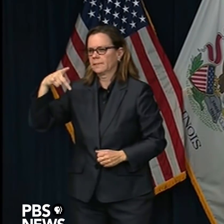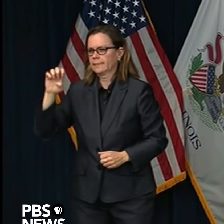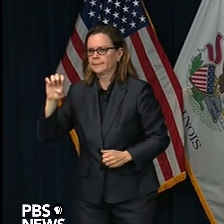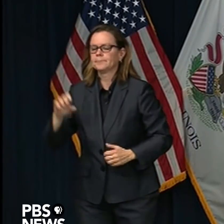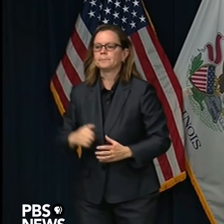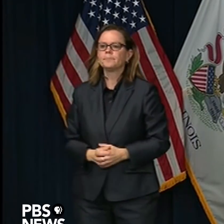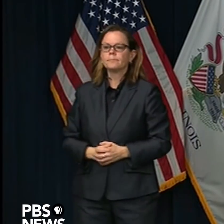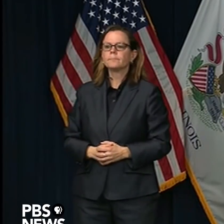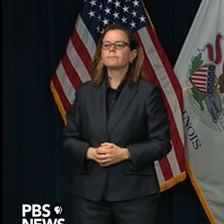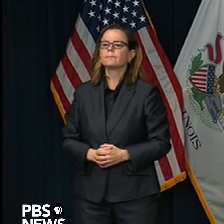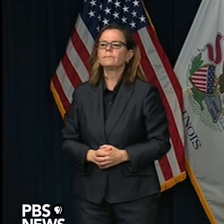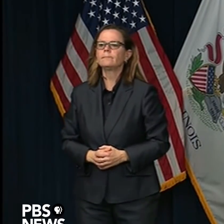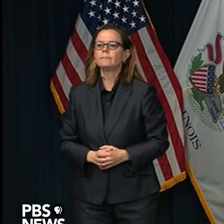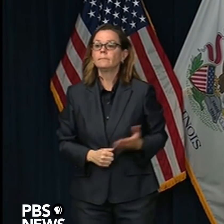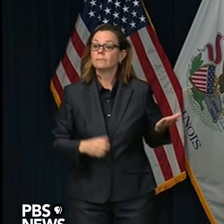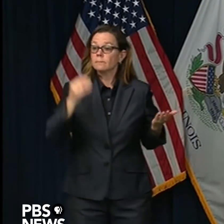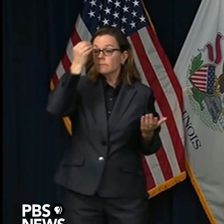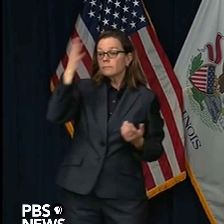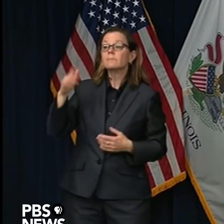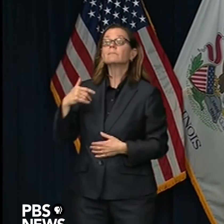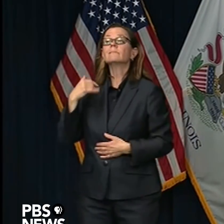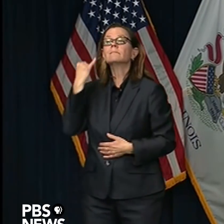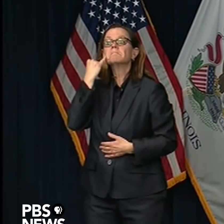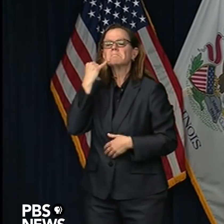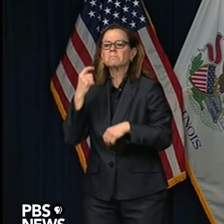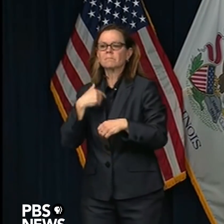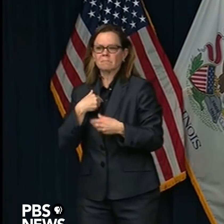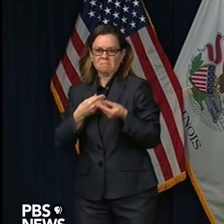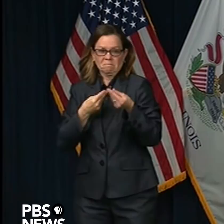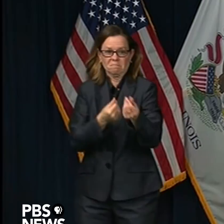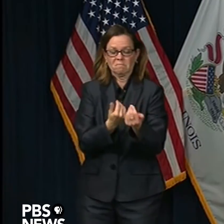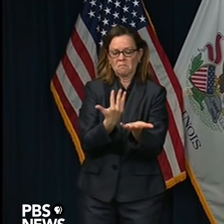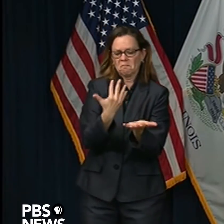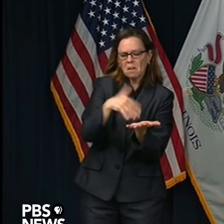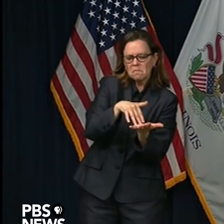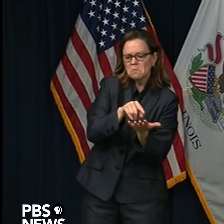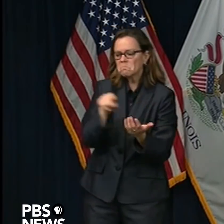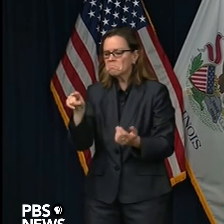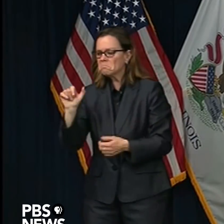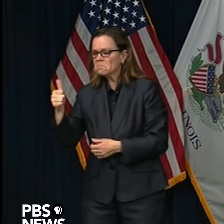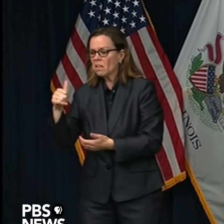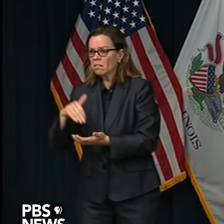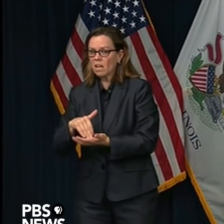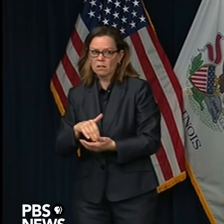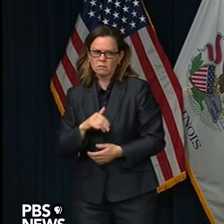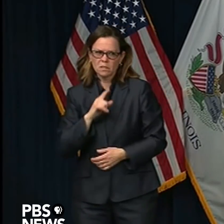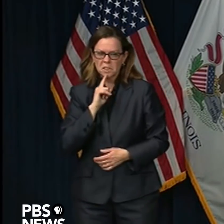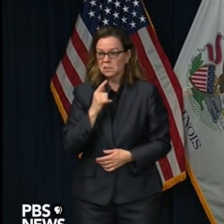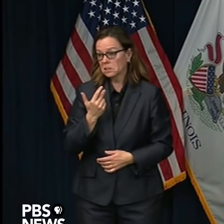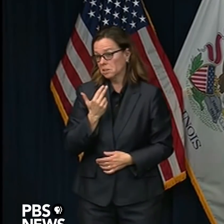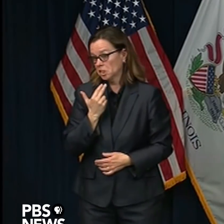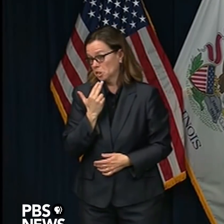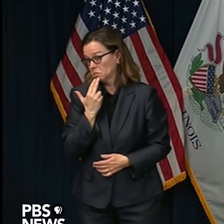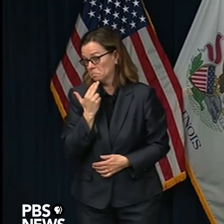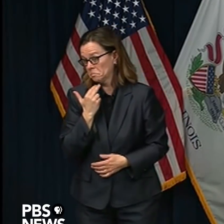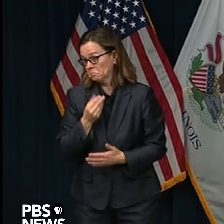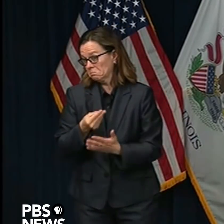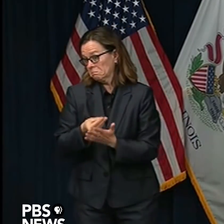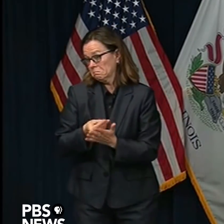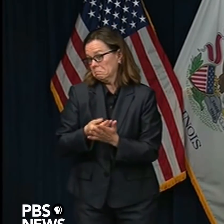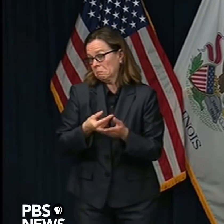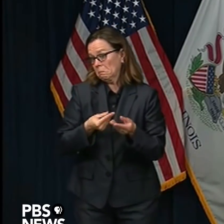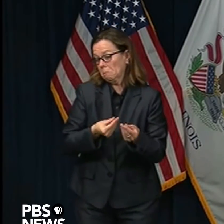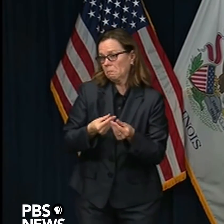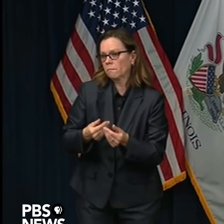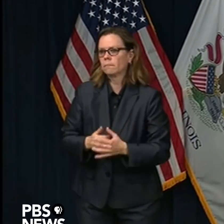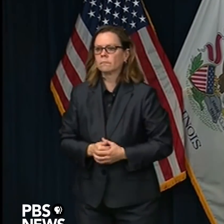mask is now going for anywhere between $4 and $7 a piece. So if you need millions of them, as we have